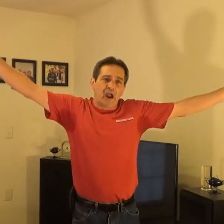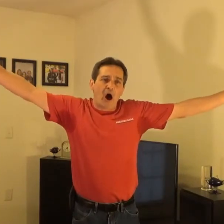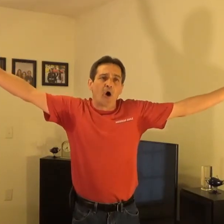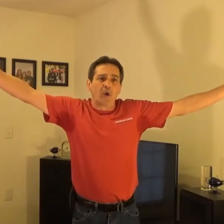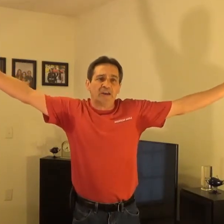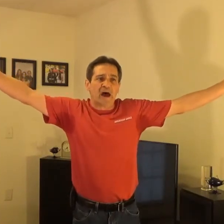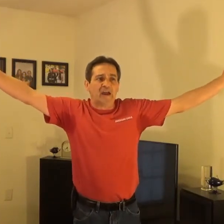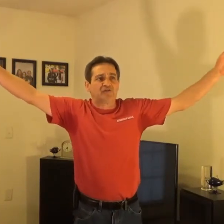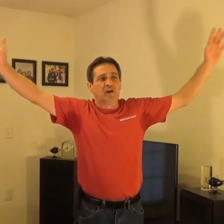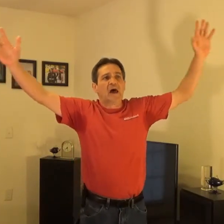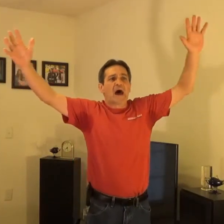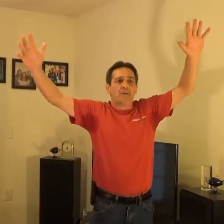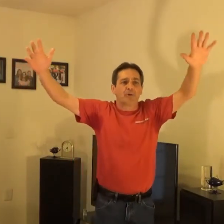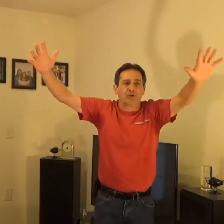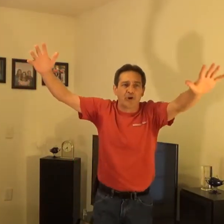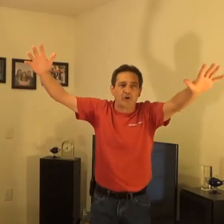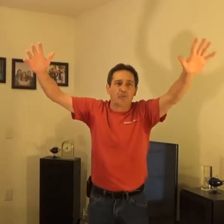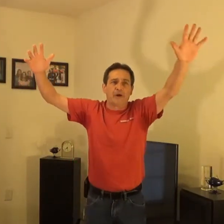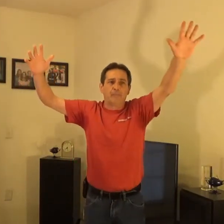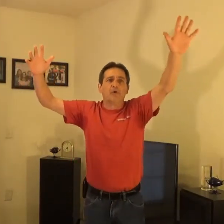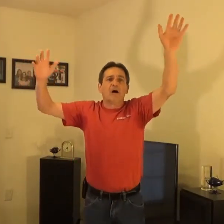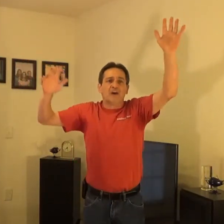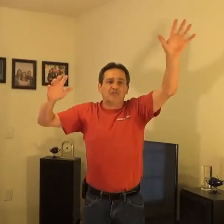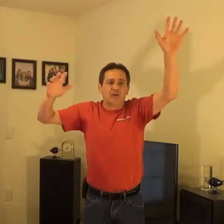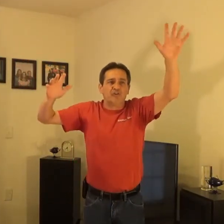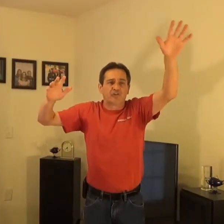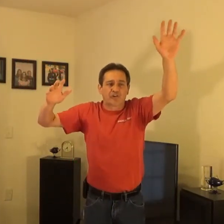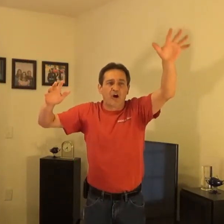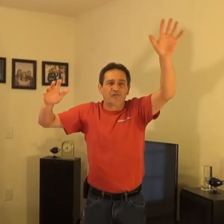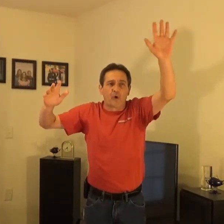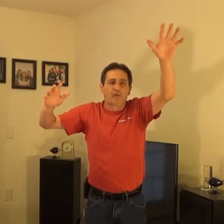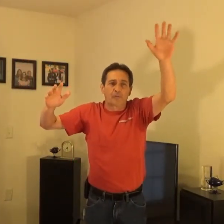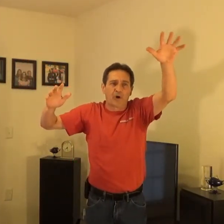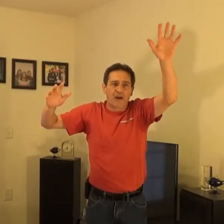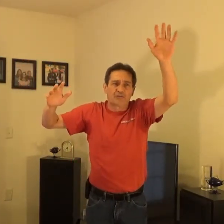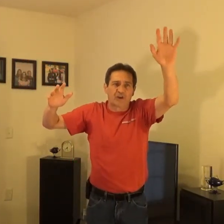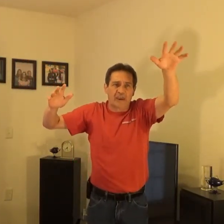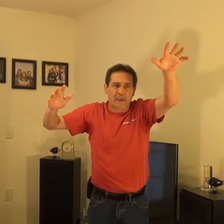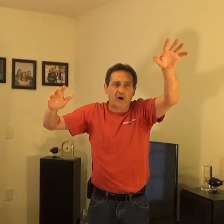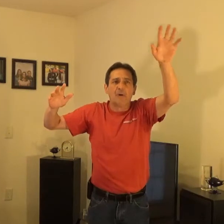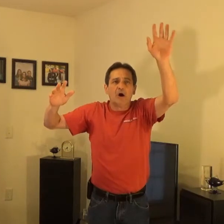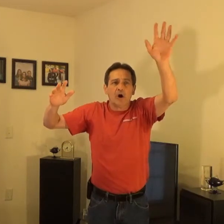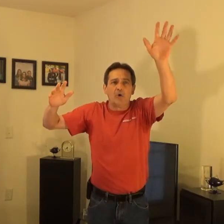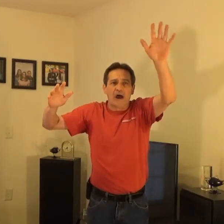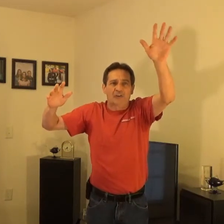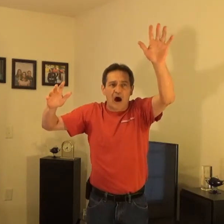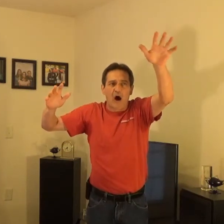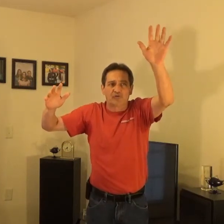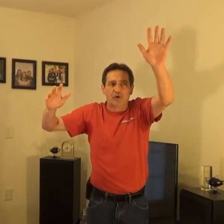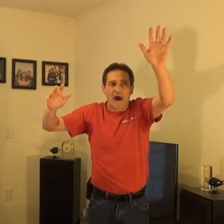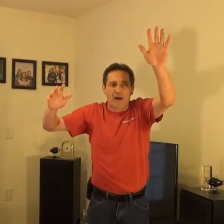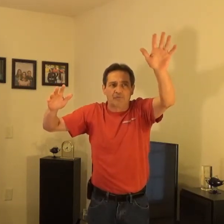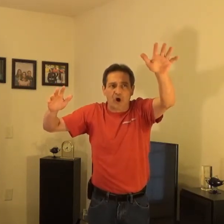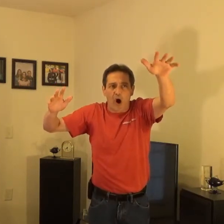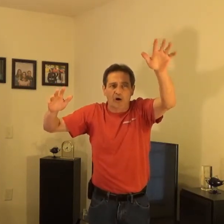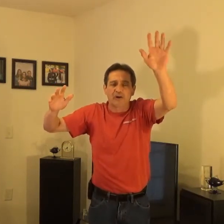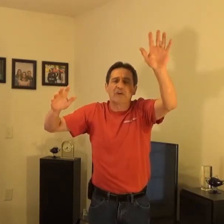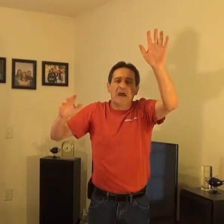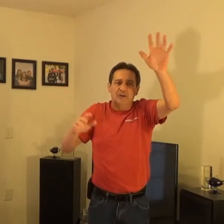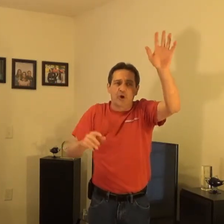and holy nation, a peculiar people, that you should show forth the praises of him who hath called you out of darkness into